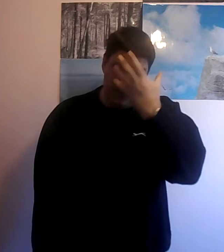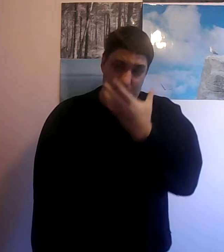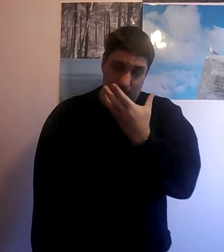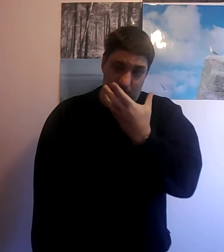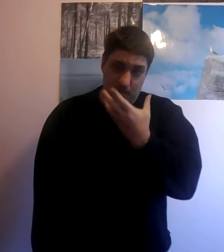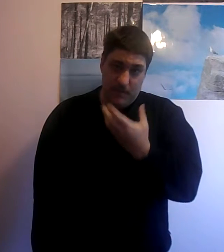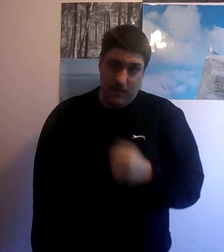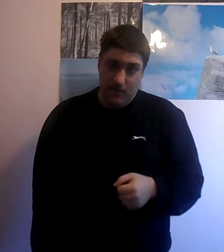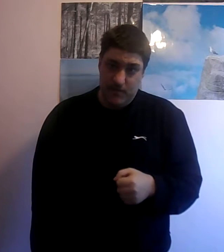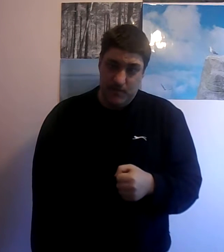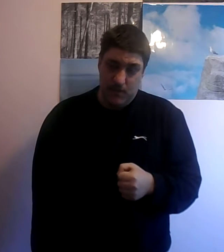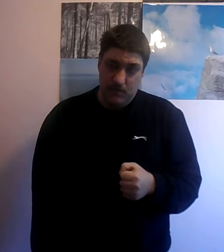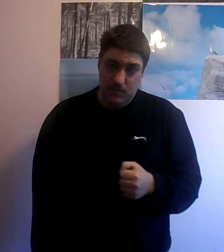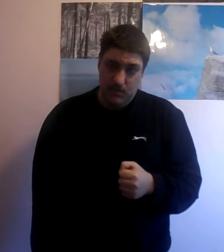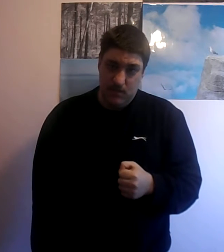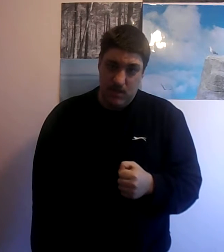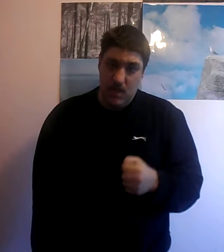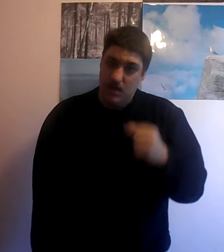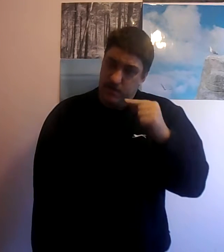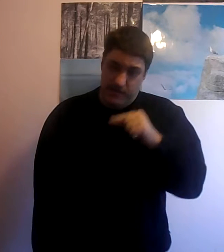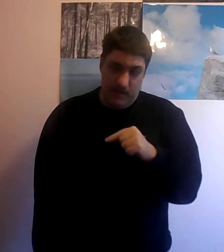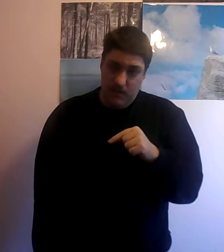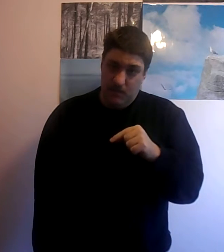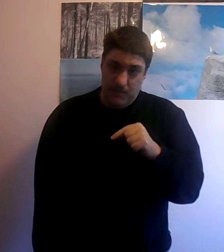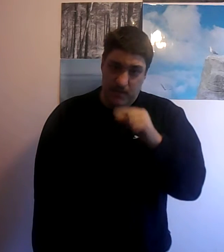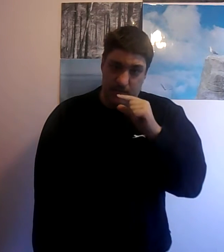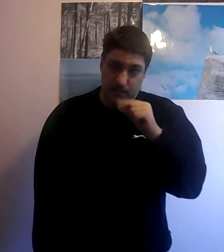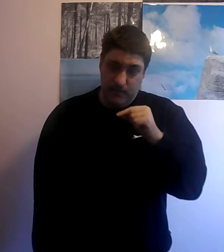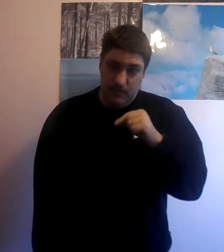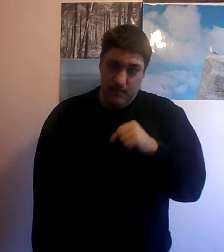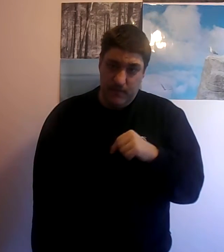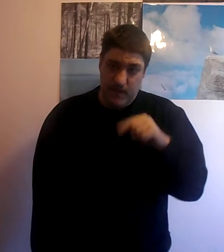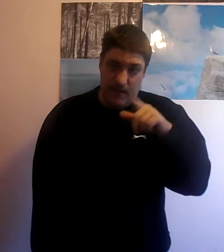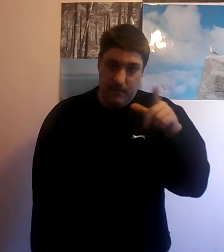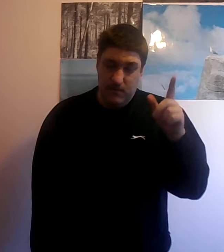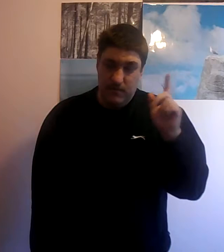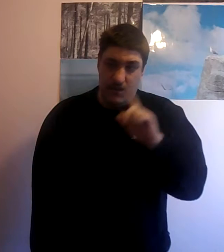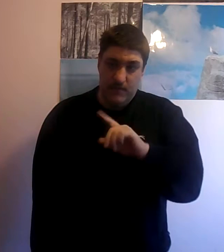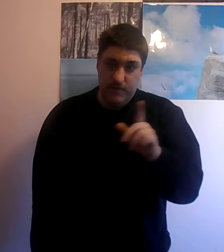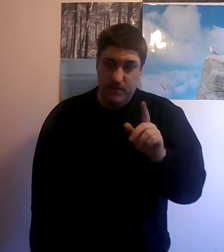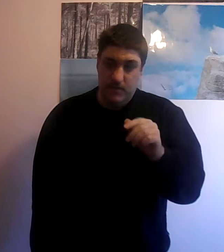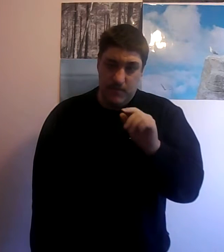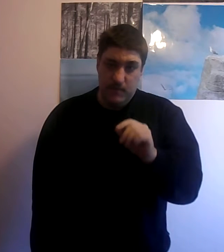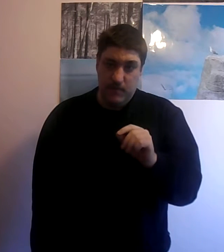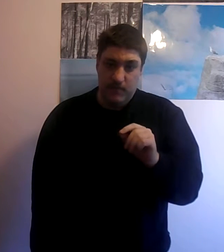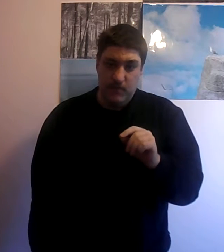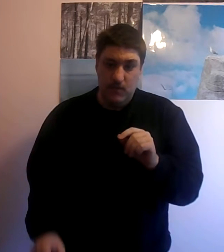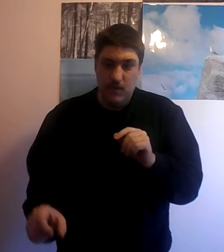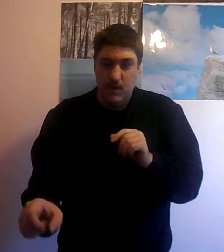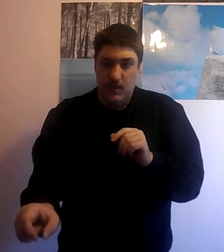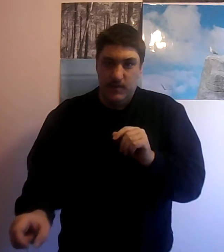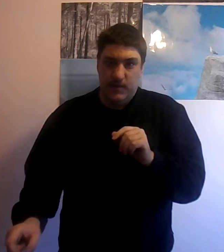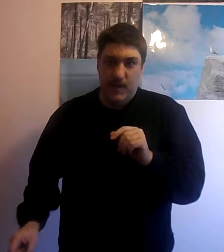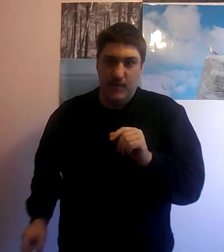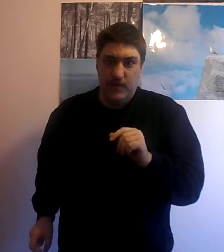full complete with goldfish bowl you're certainly not breathing the air around you you're breathing through tethers